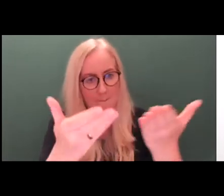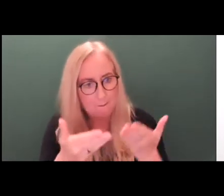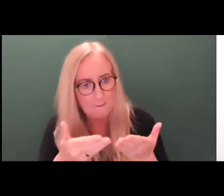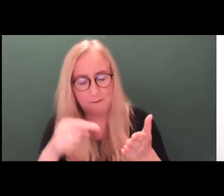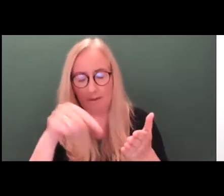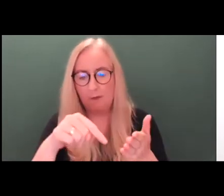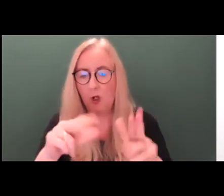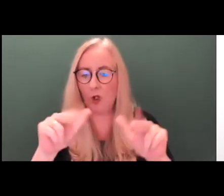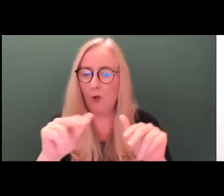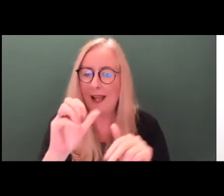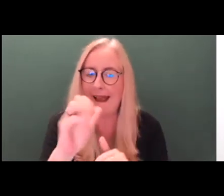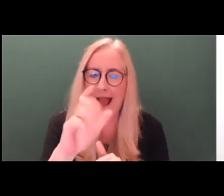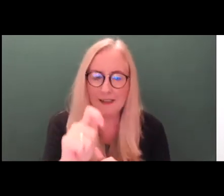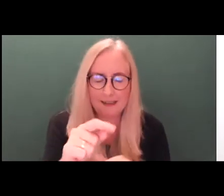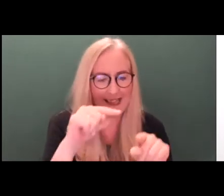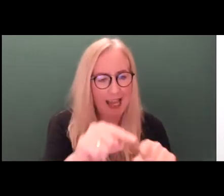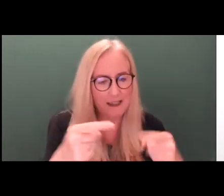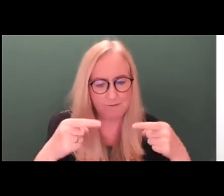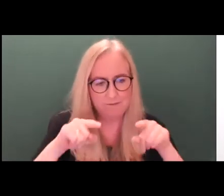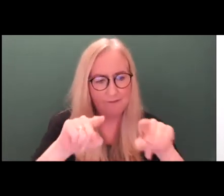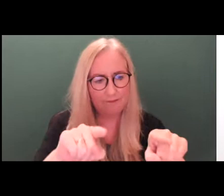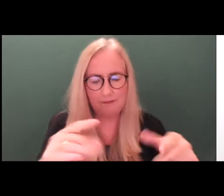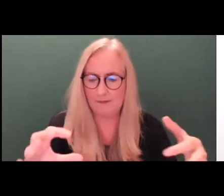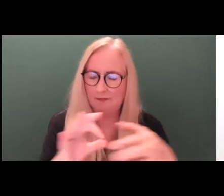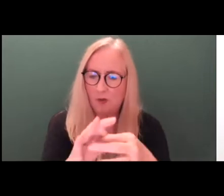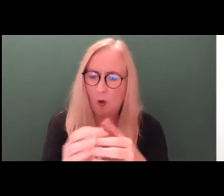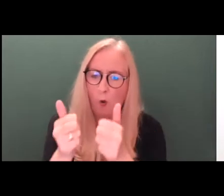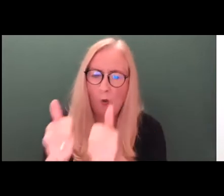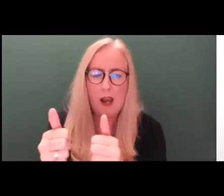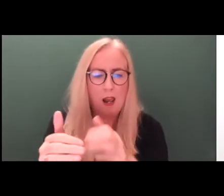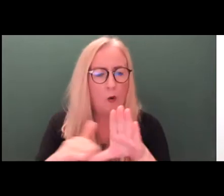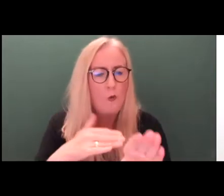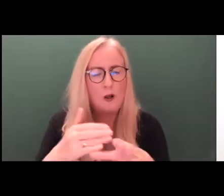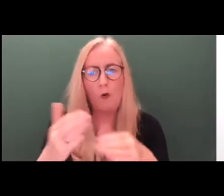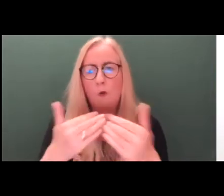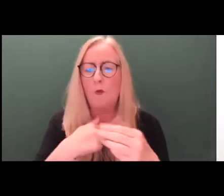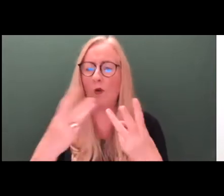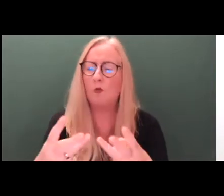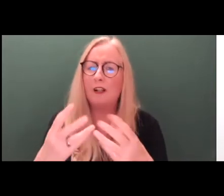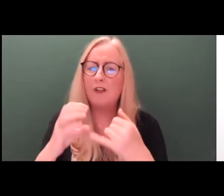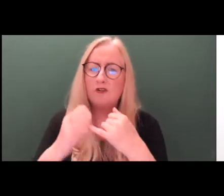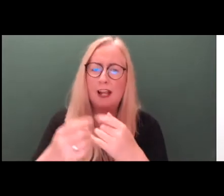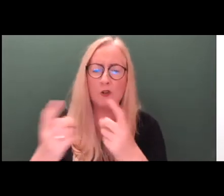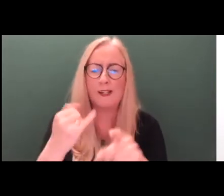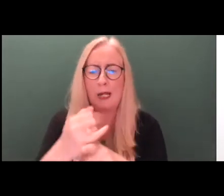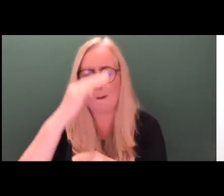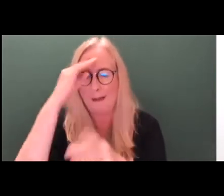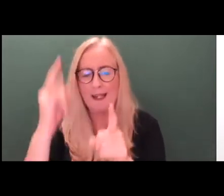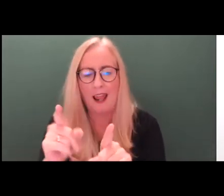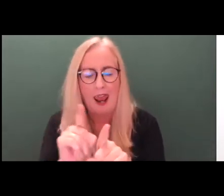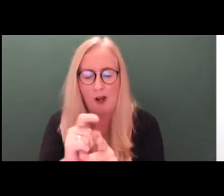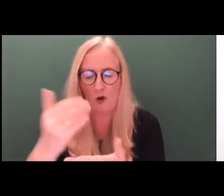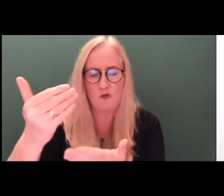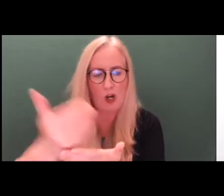It aligns very well with what we're trying to do in mental health in terms of the recovery approach,